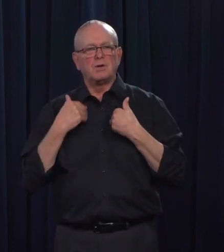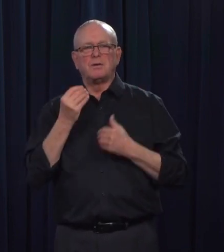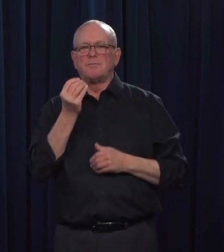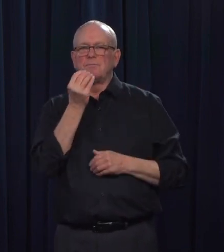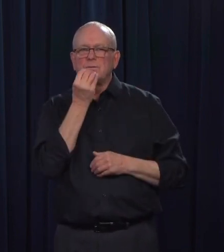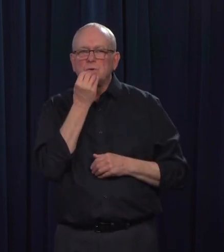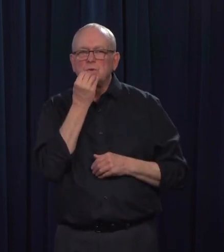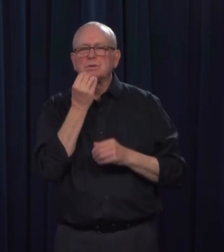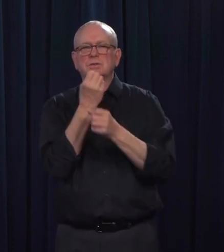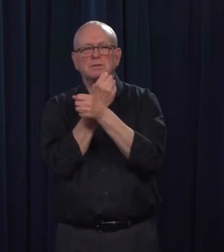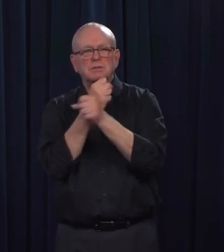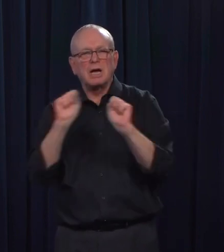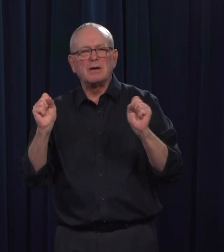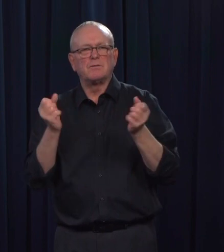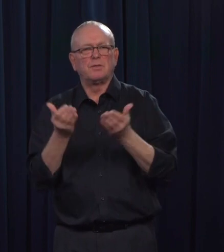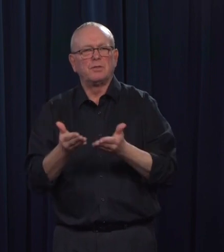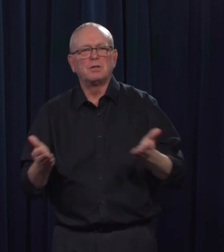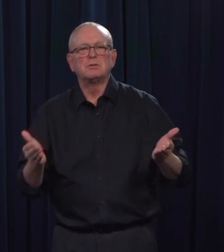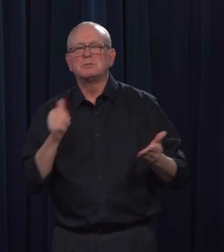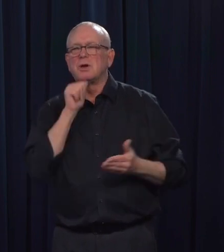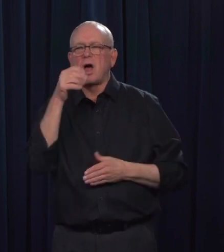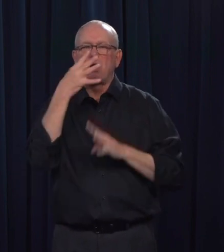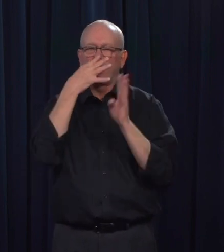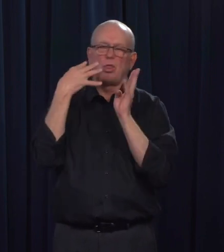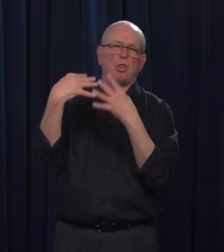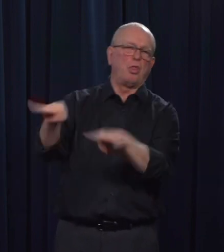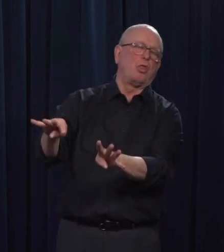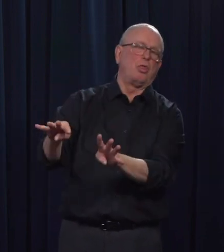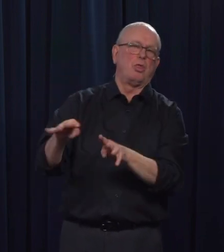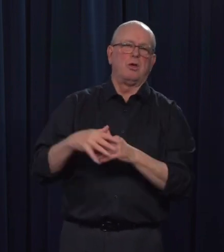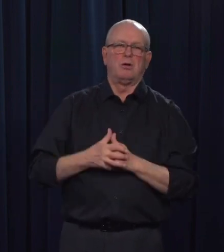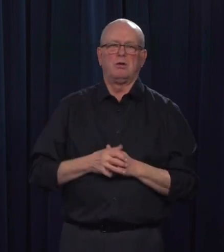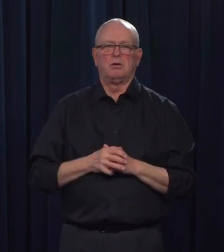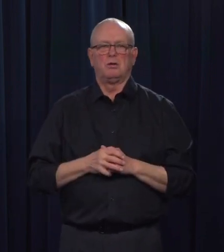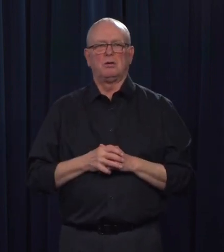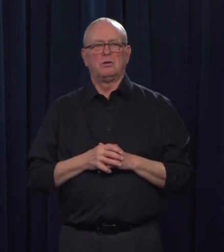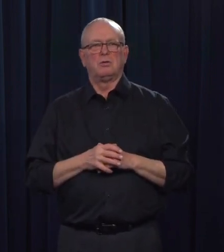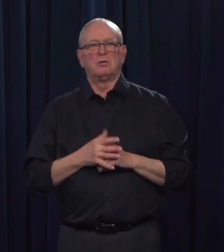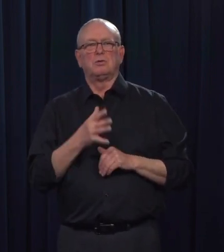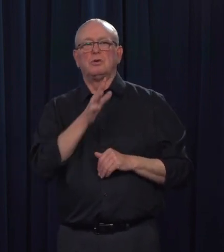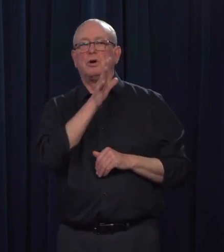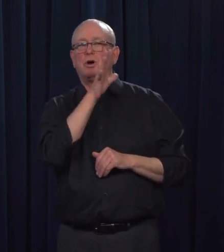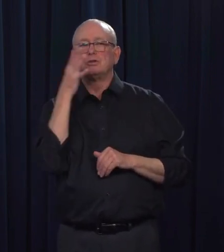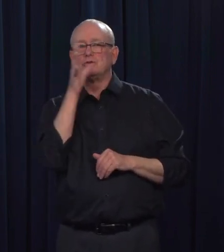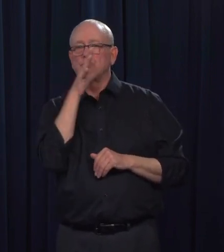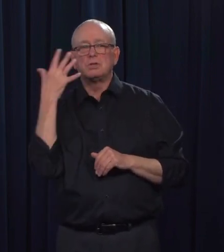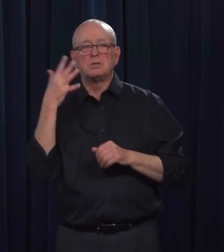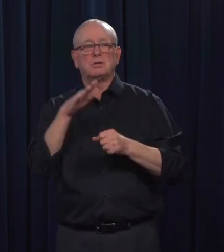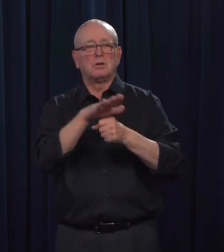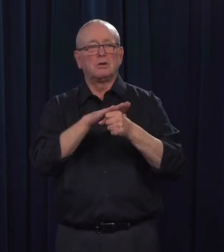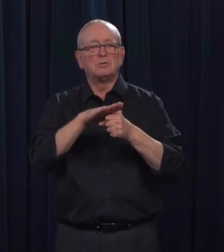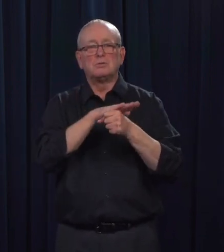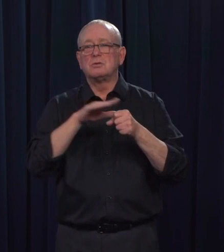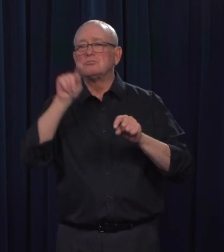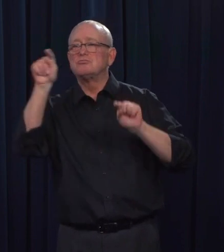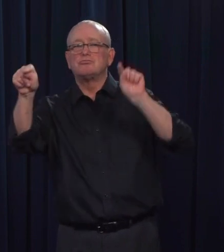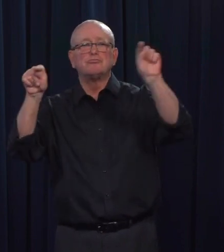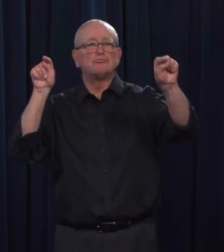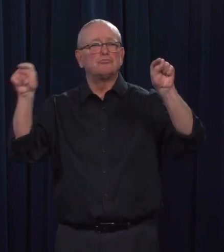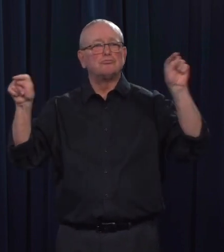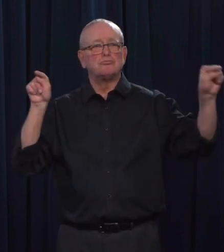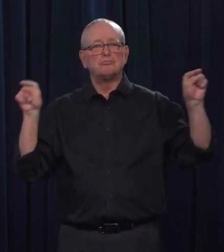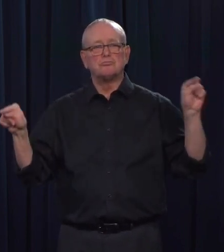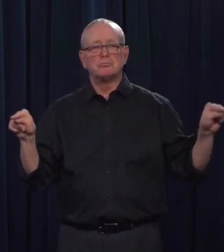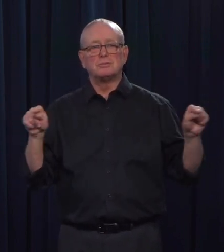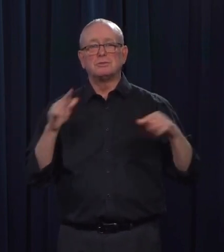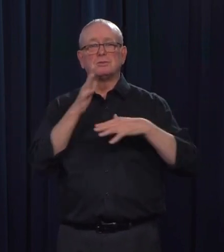-demand items and monitoring availability in rural, remote, and Indigenous communities. There are a lot of moving parts to